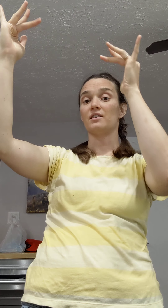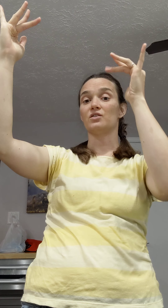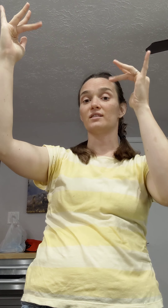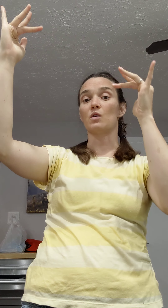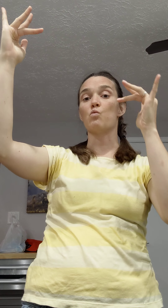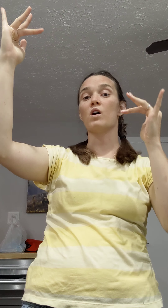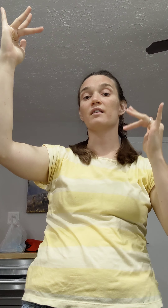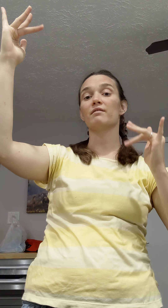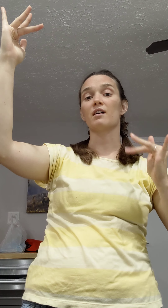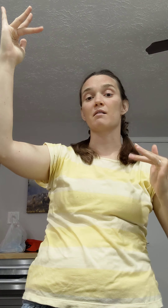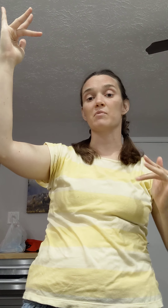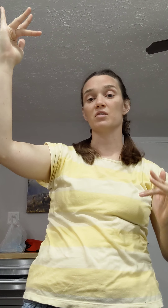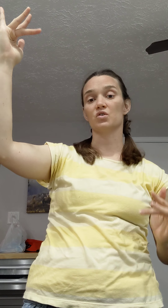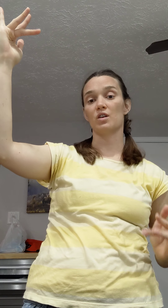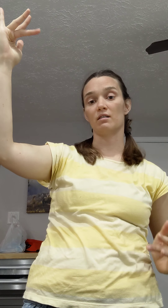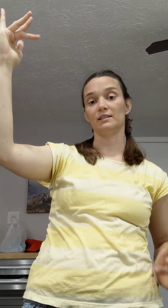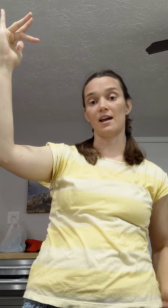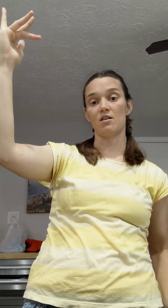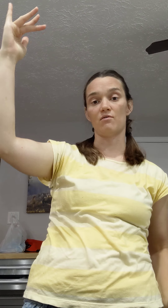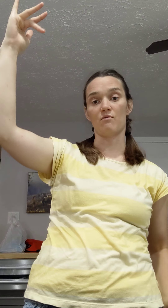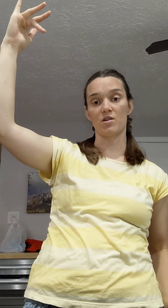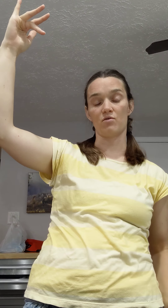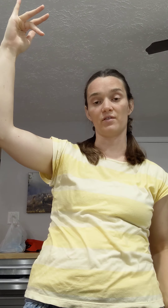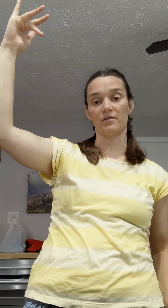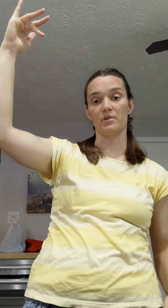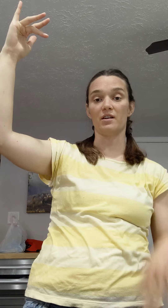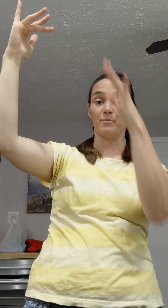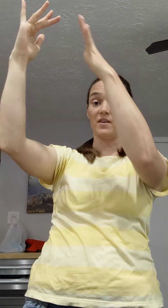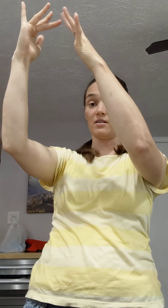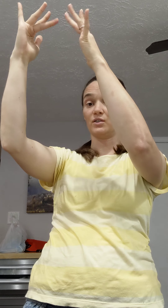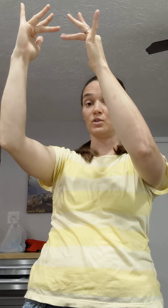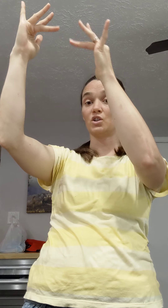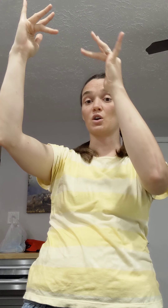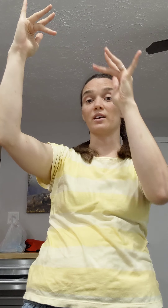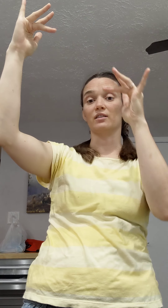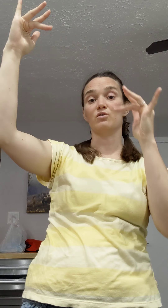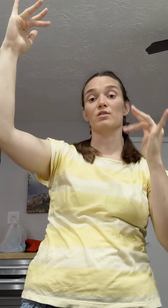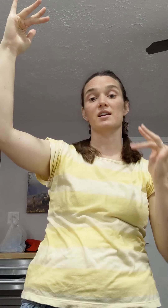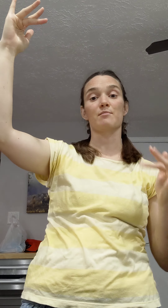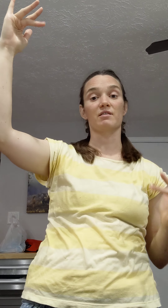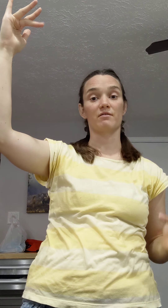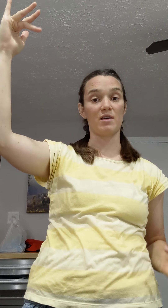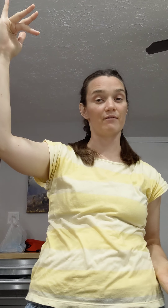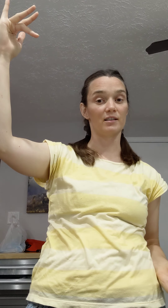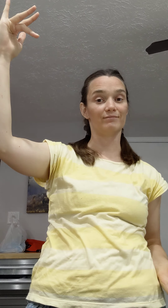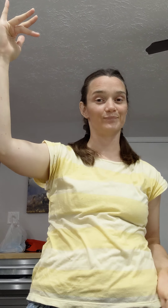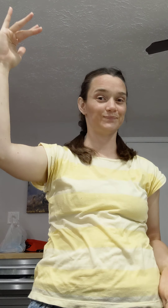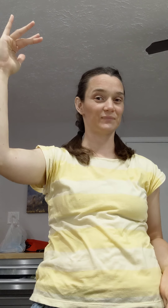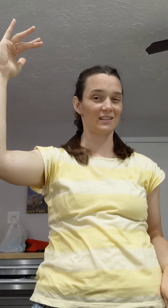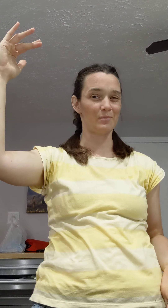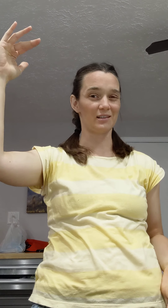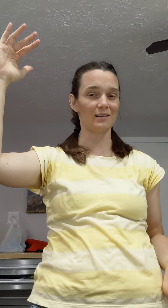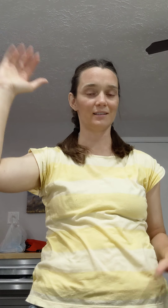then just let one of them trail down while you hold the other one up there. So it's showing the glory coming from heaven. Does that make sense?